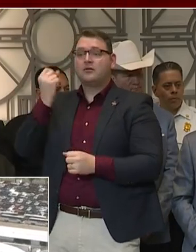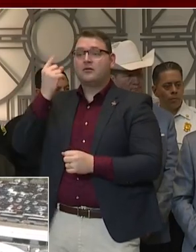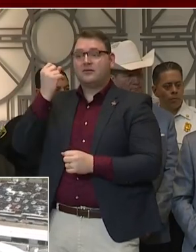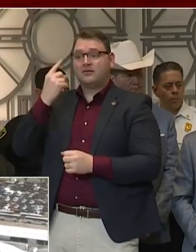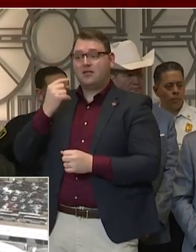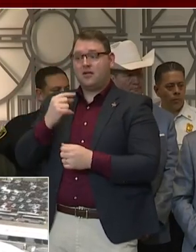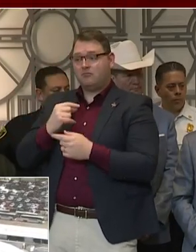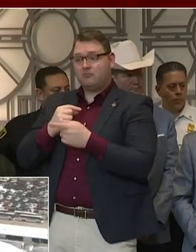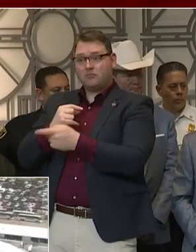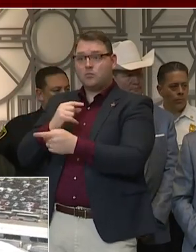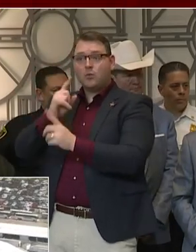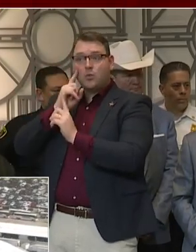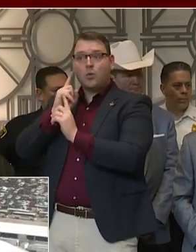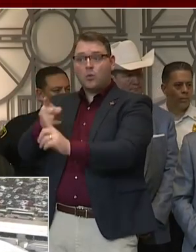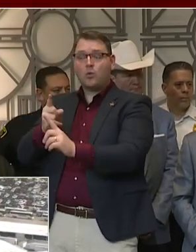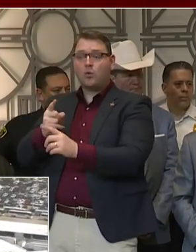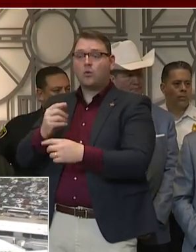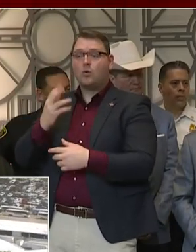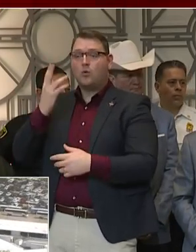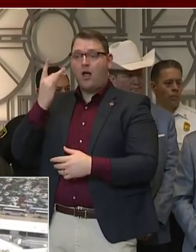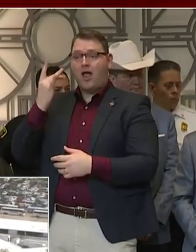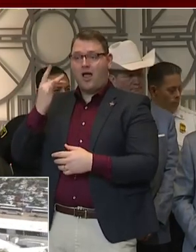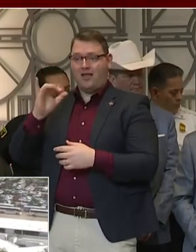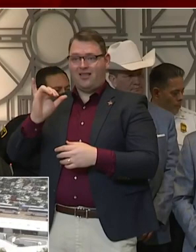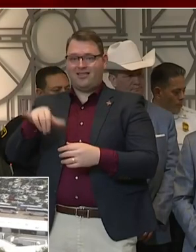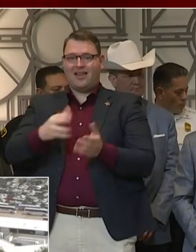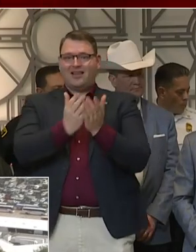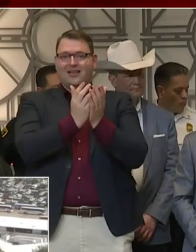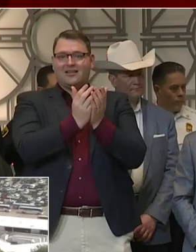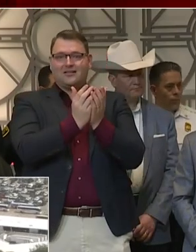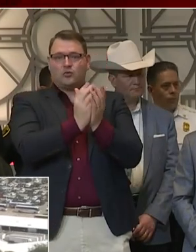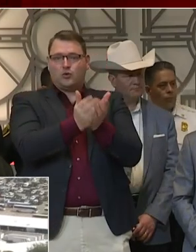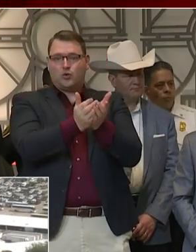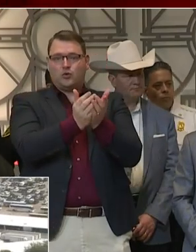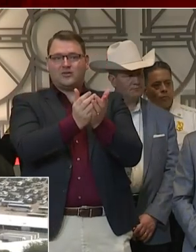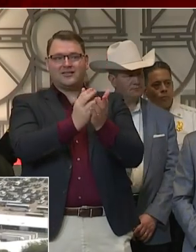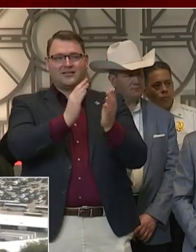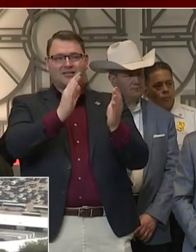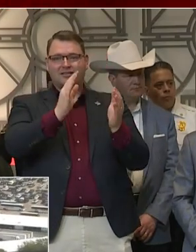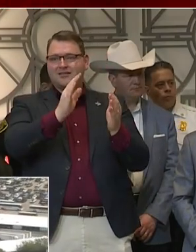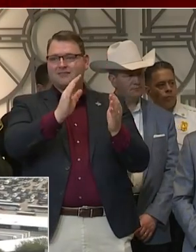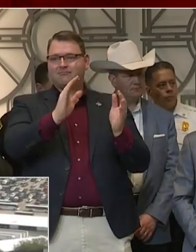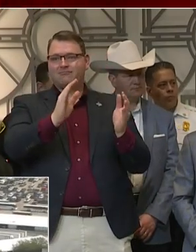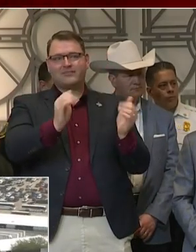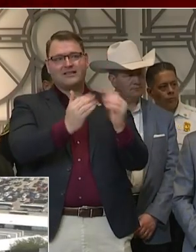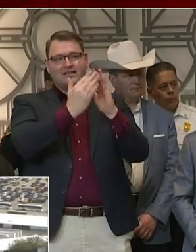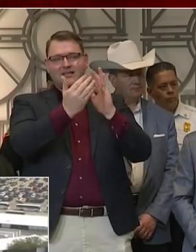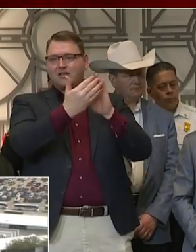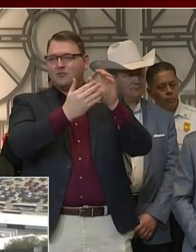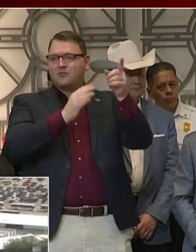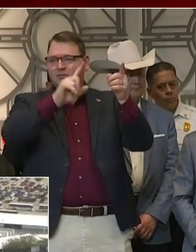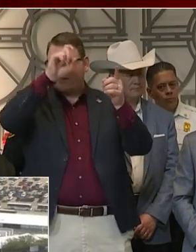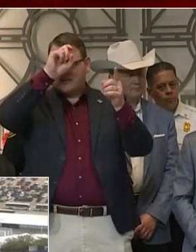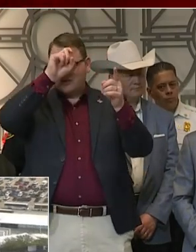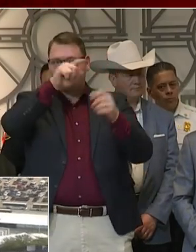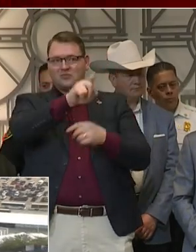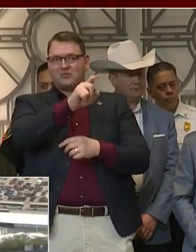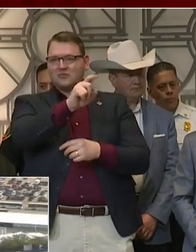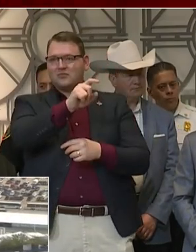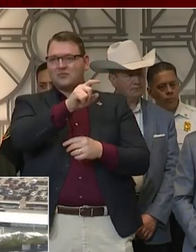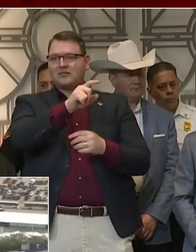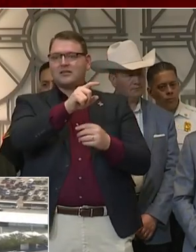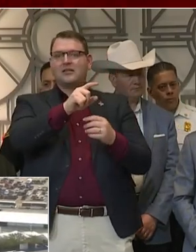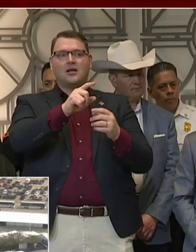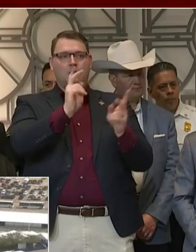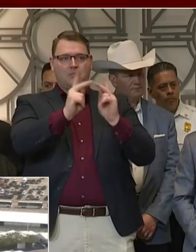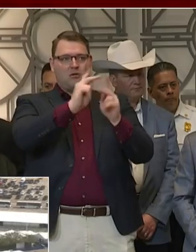virus is no longer, when it was related to that Egyptian cruise, we knew who those folks were. We knew who their close contacts were, and we felt we had it contained